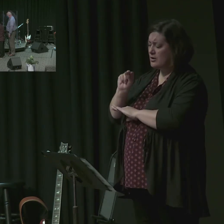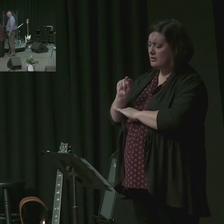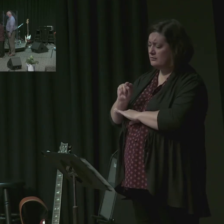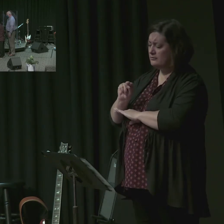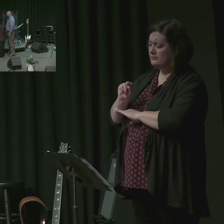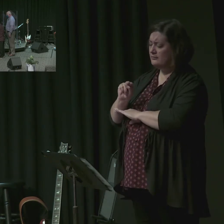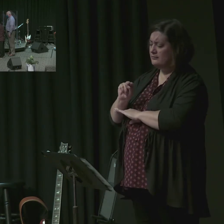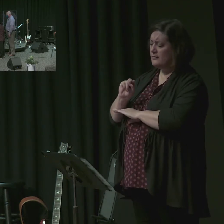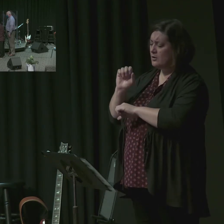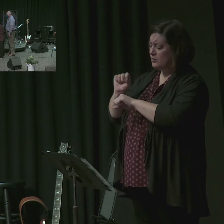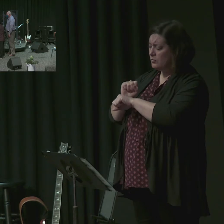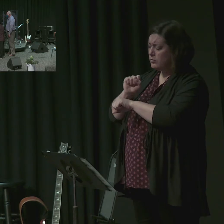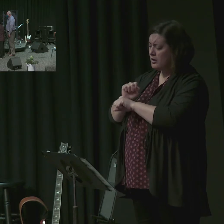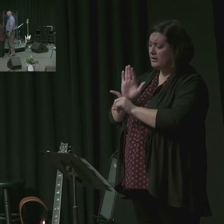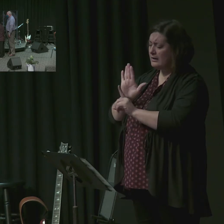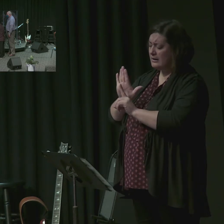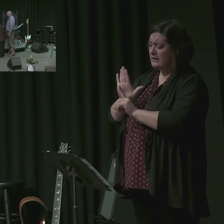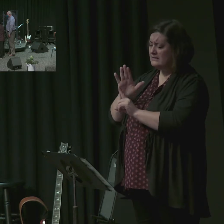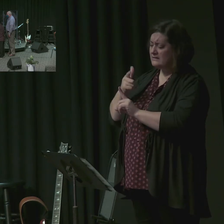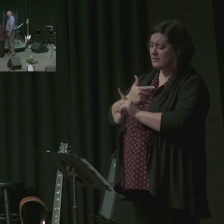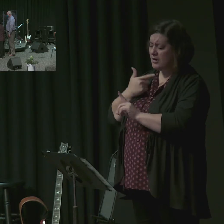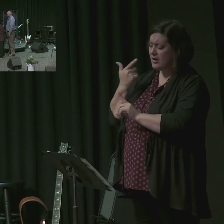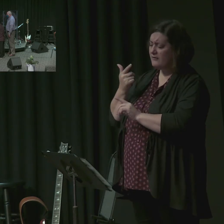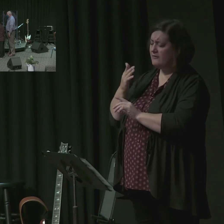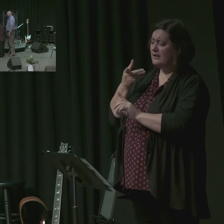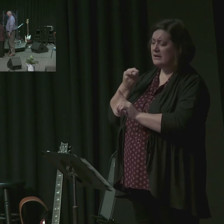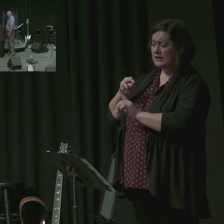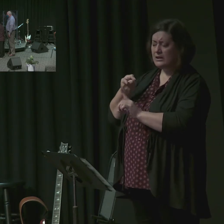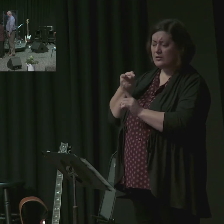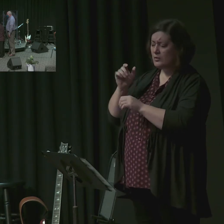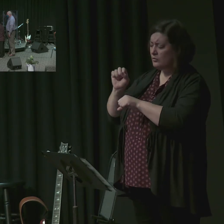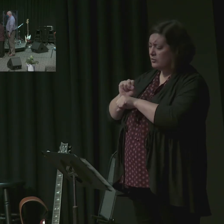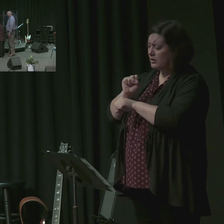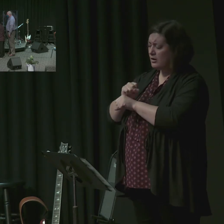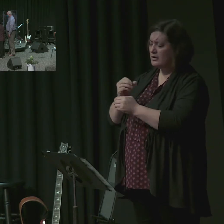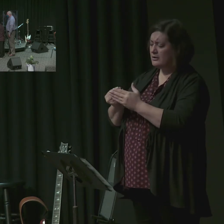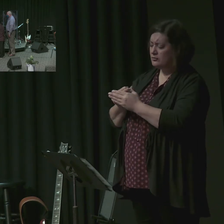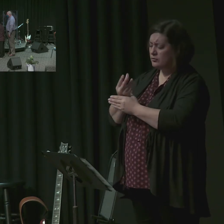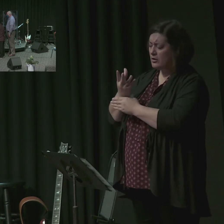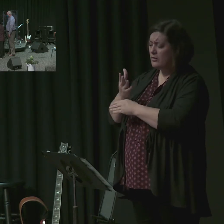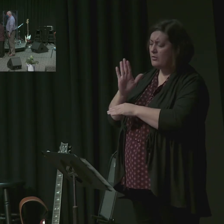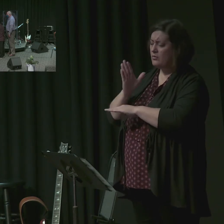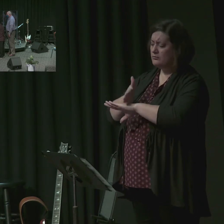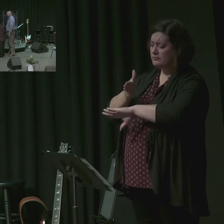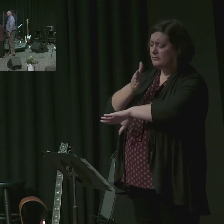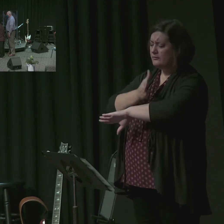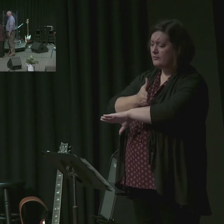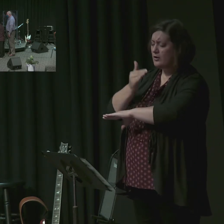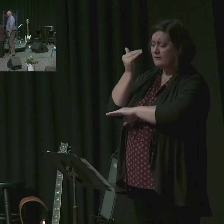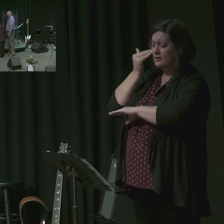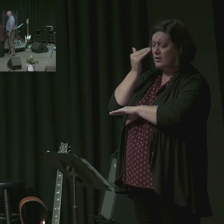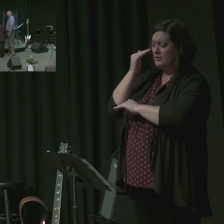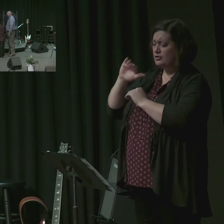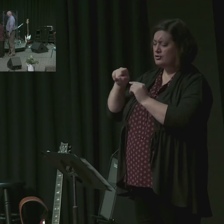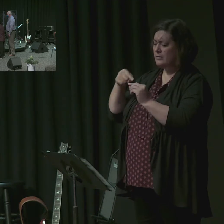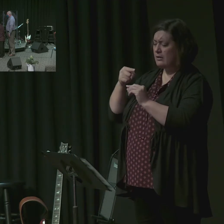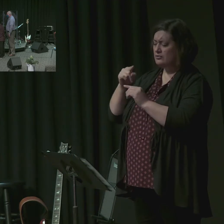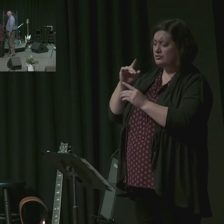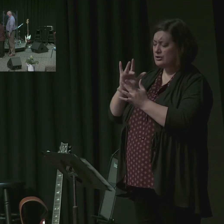that you would work in him in a way that he would grow in his knowledge of our Lord